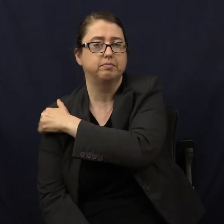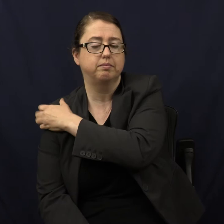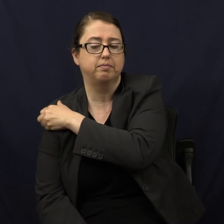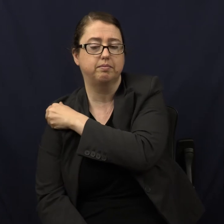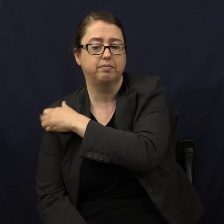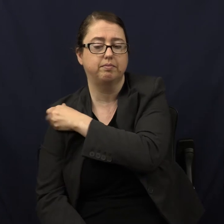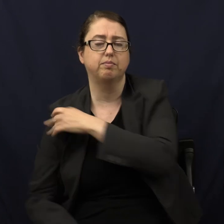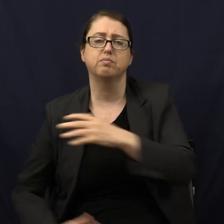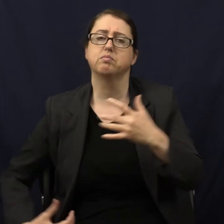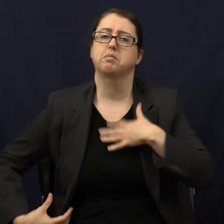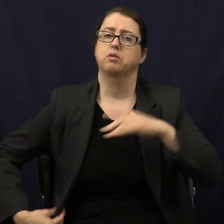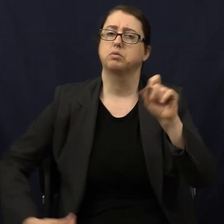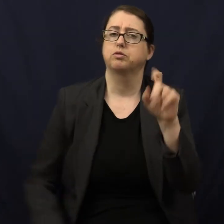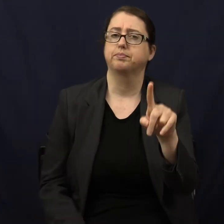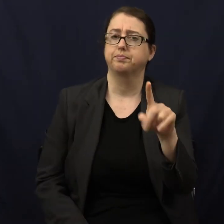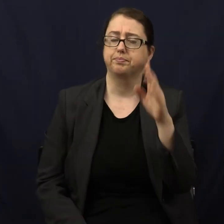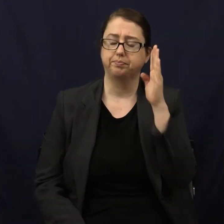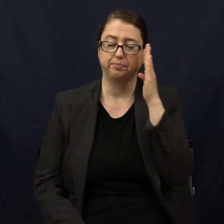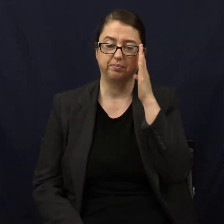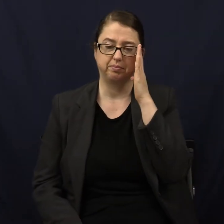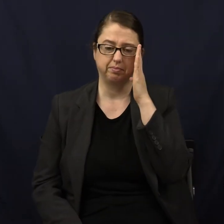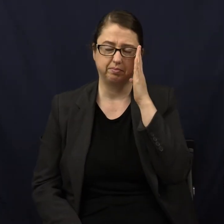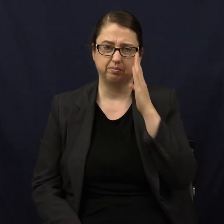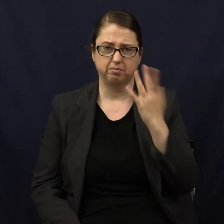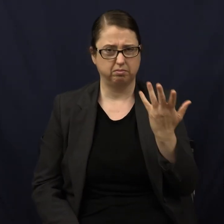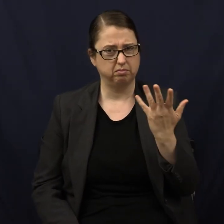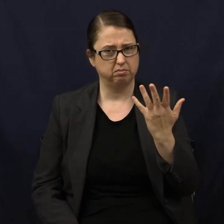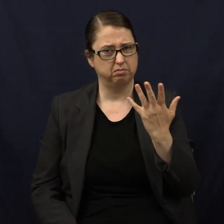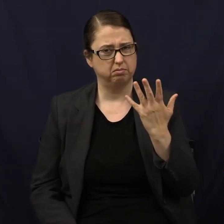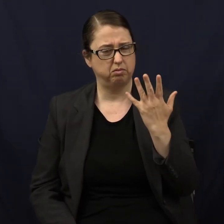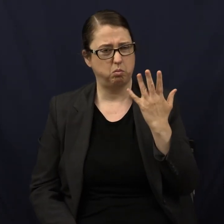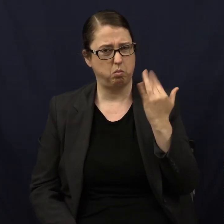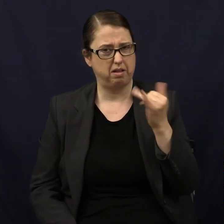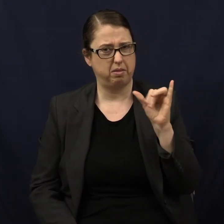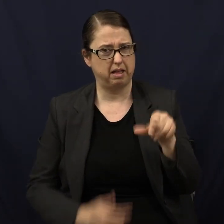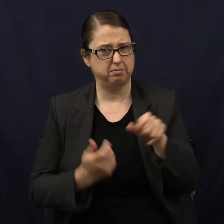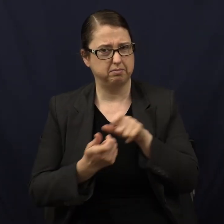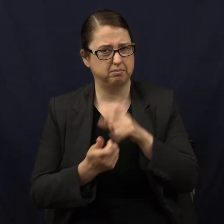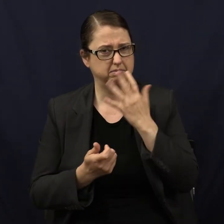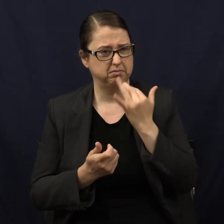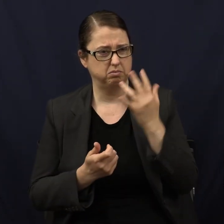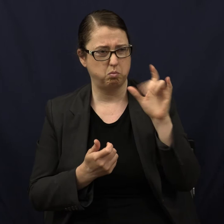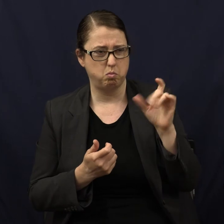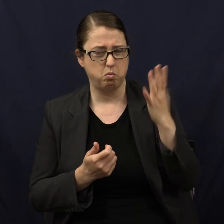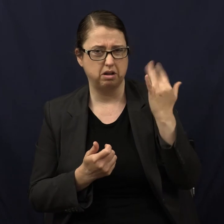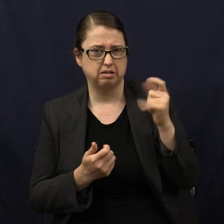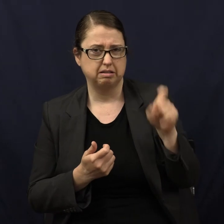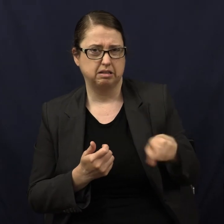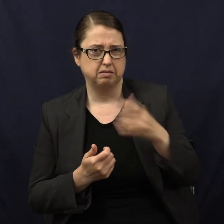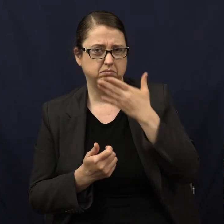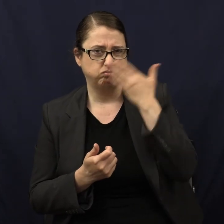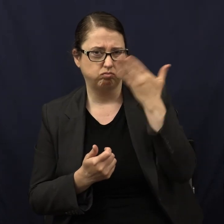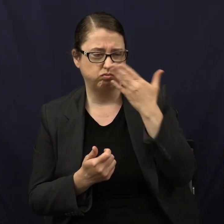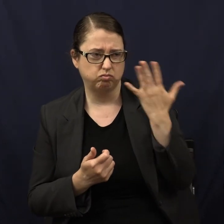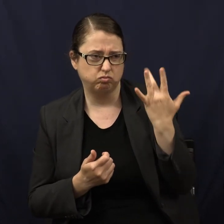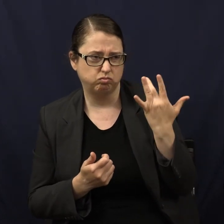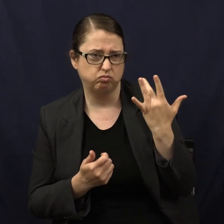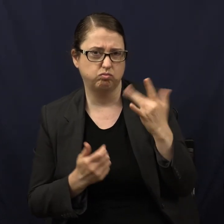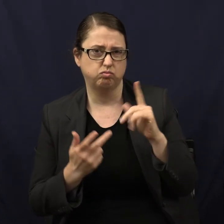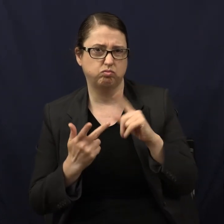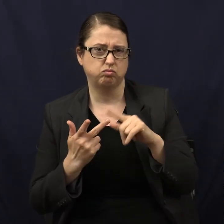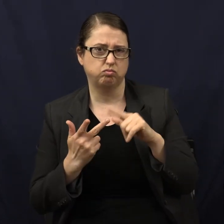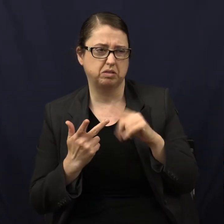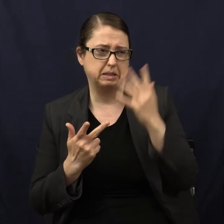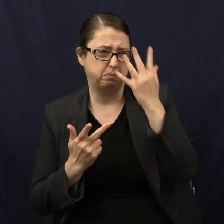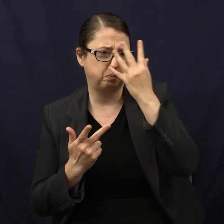So my question is, why is it colored that way? Why does it need that fragrance? Why does it have that